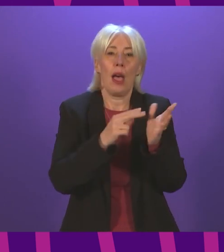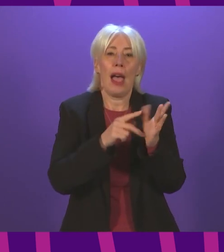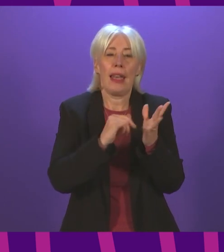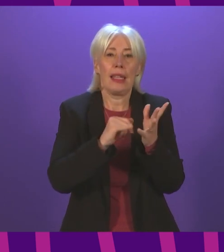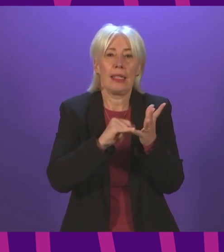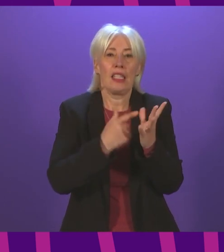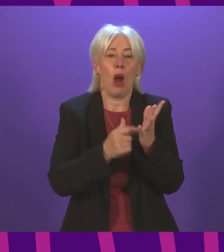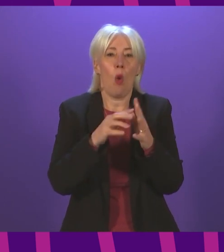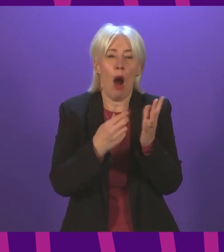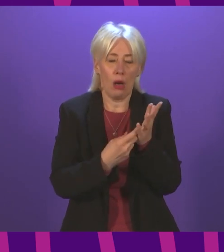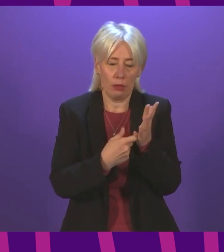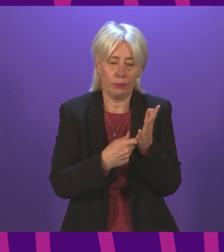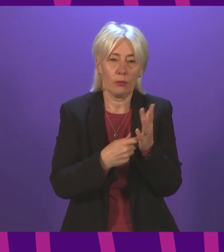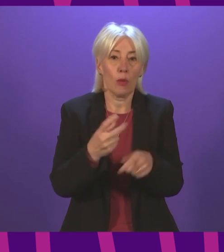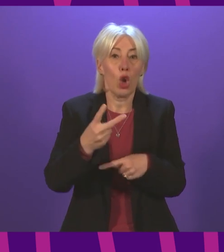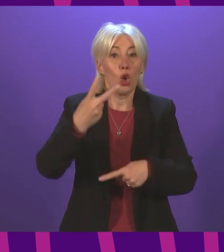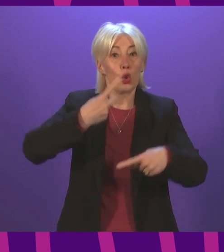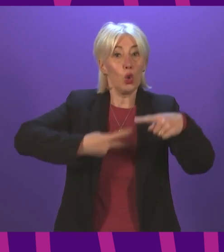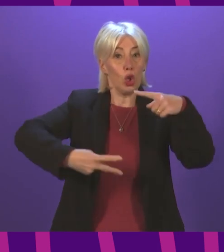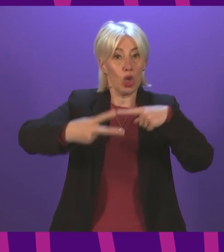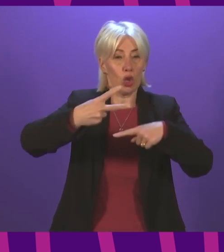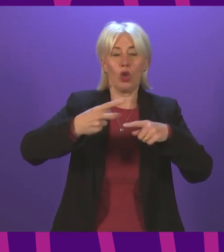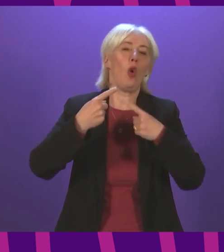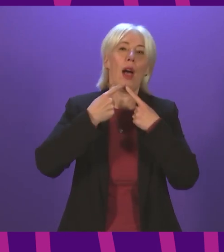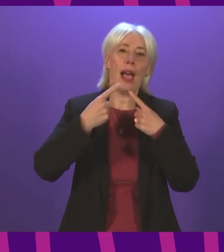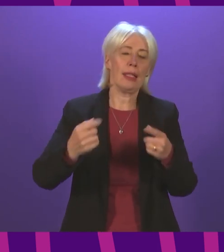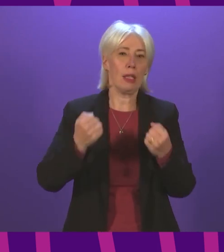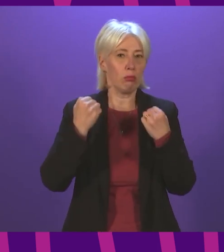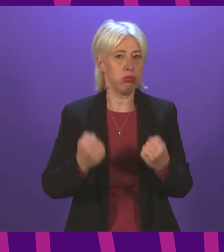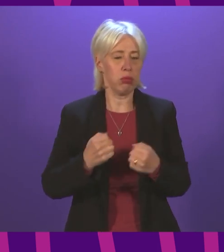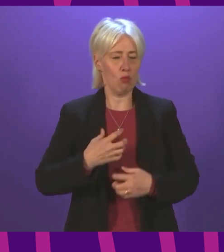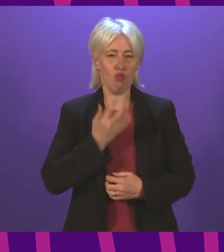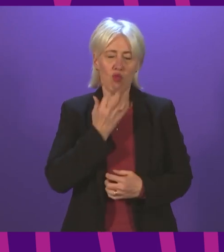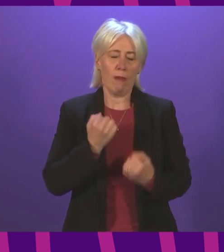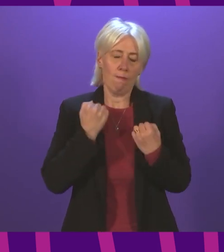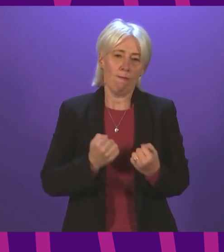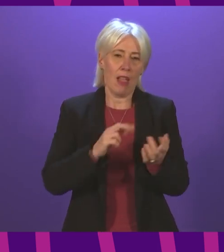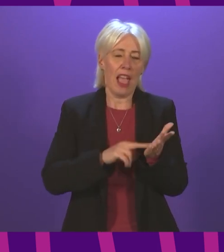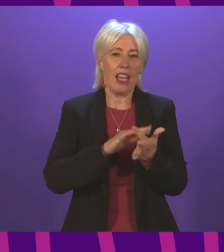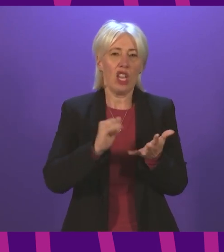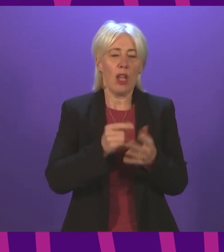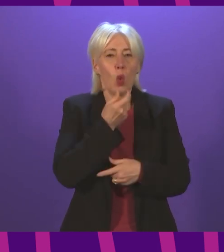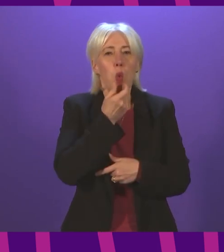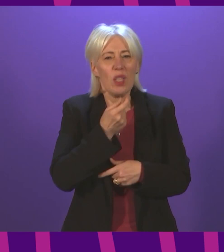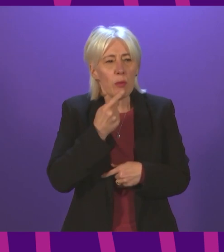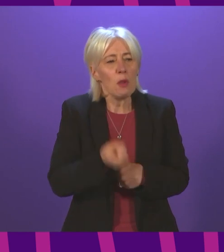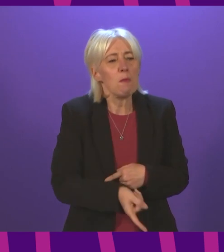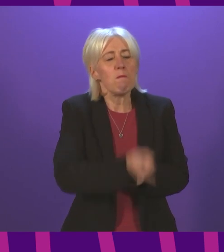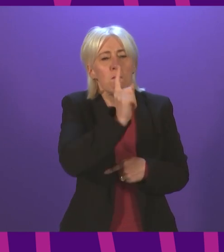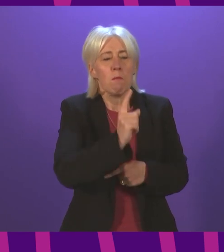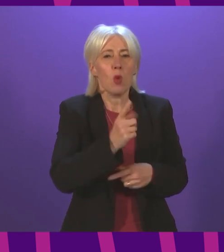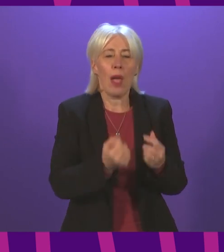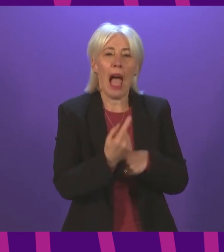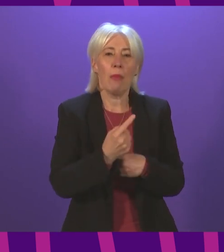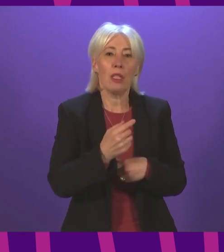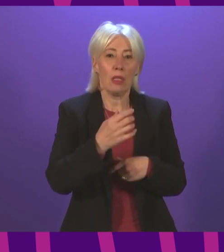Two years ago, I stood in this chamber and revealed what brave NHS whistleblowers had uncovered about water contamination at the Queen Elizabeth University